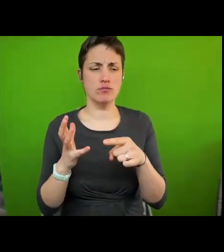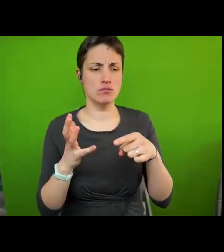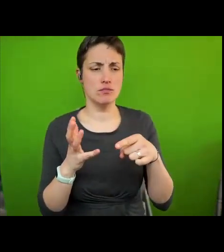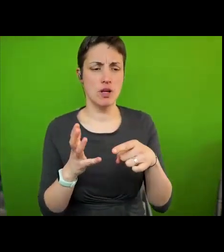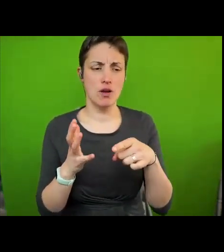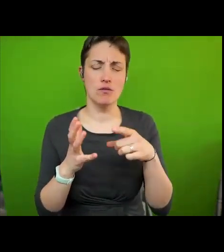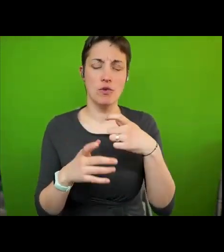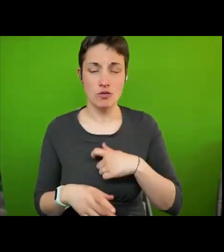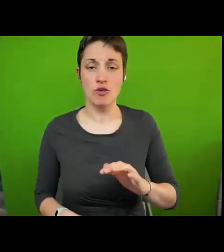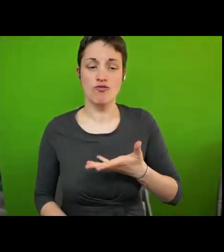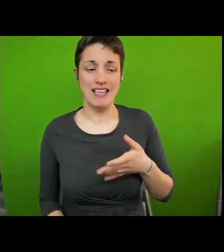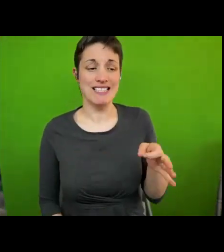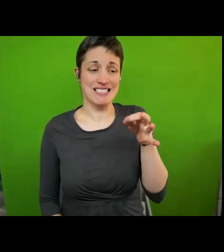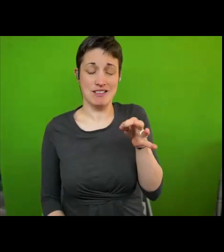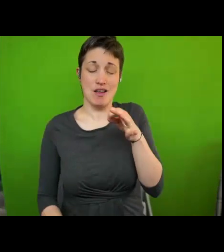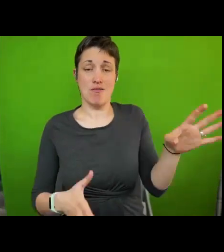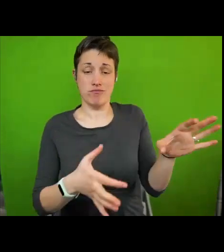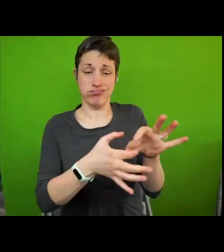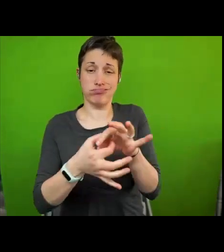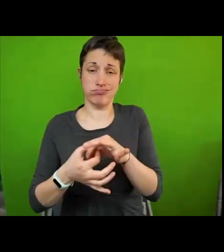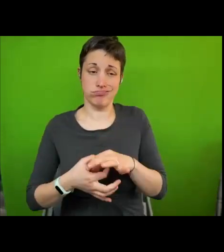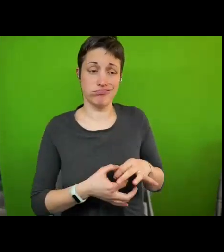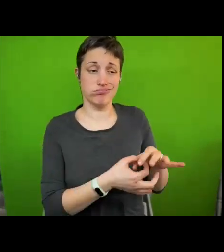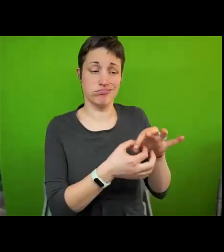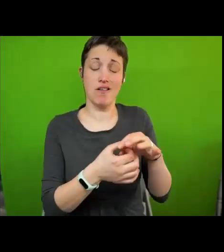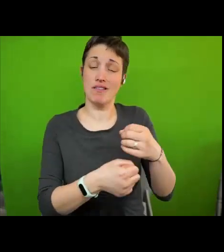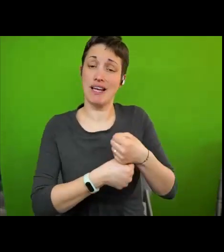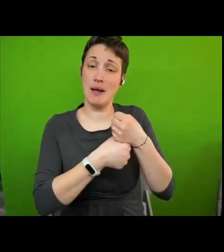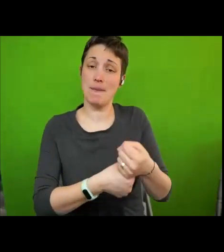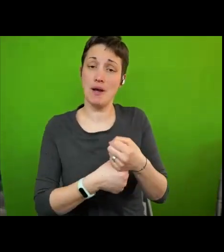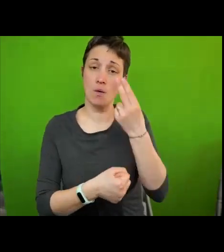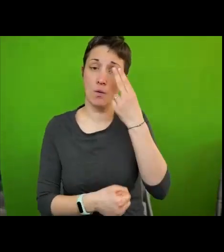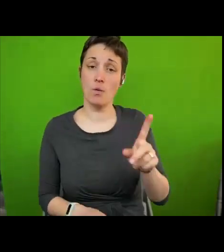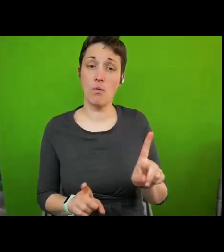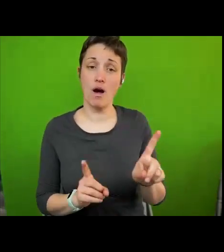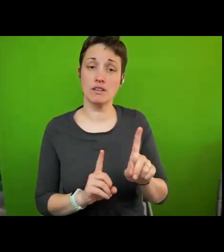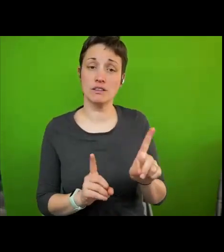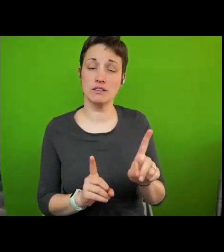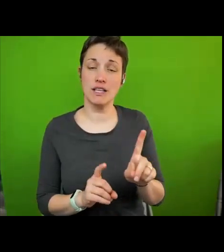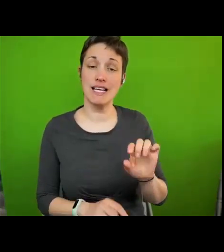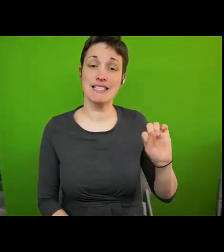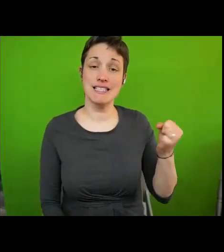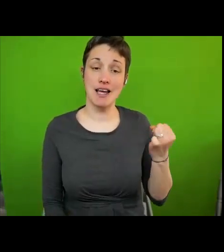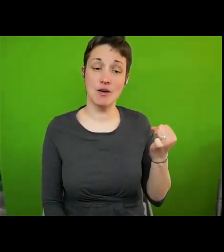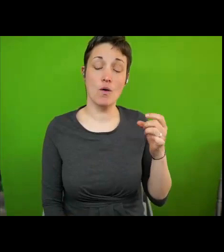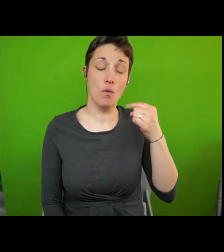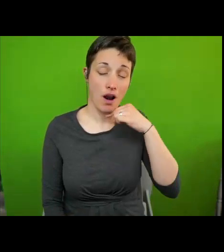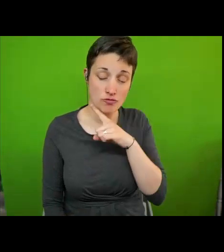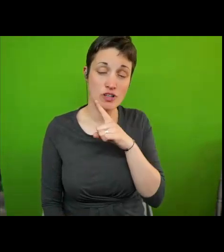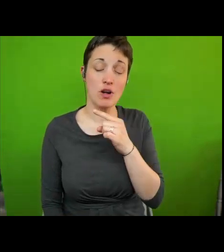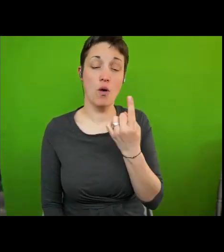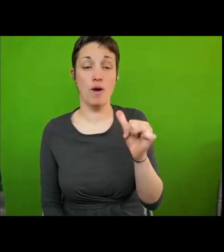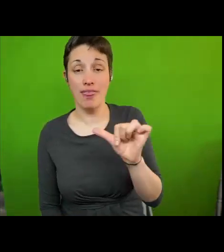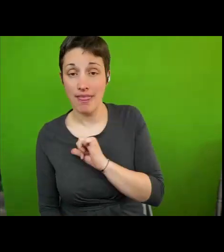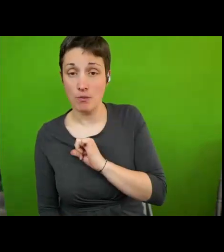brings together many cities running a campaign which is called 10 100 1000 human